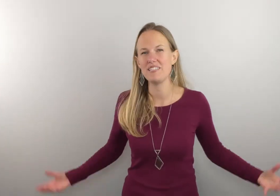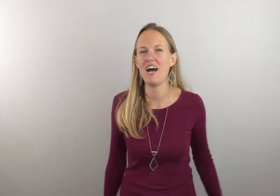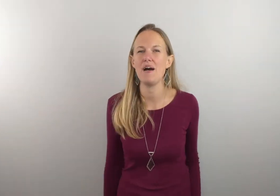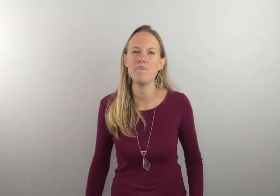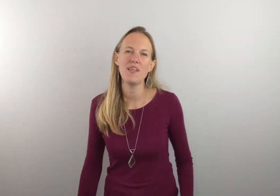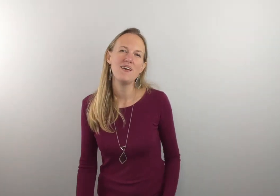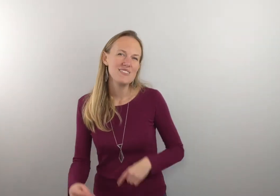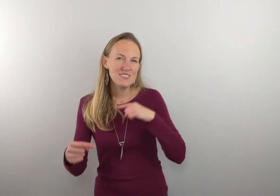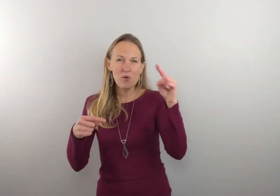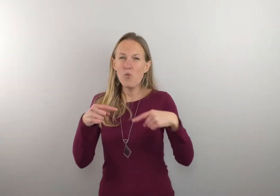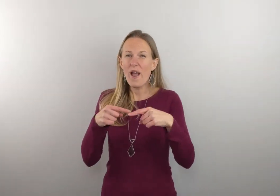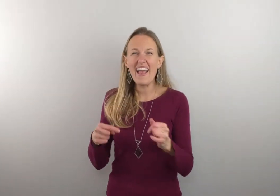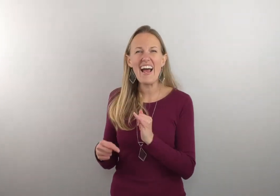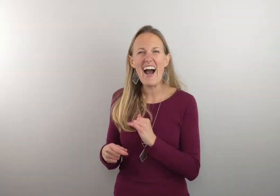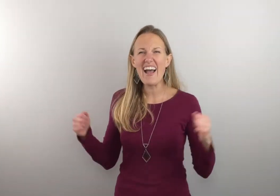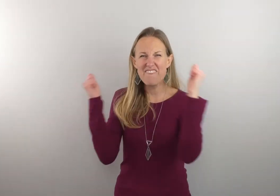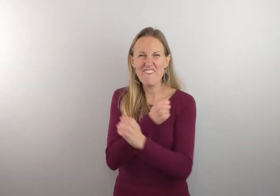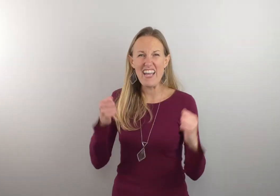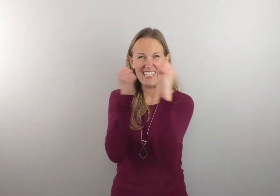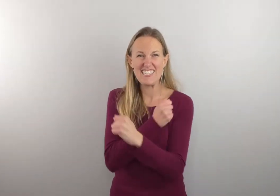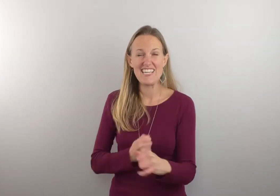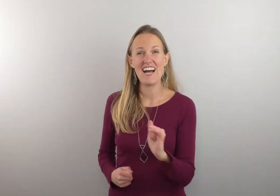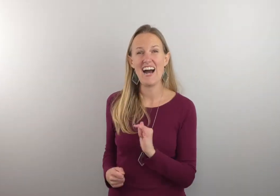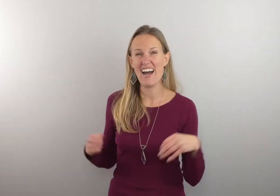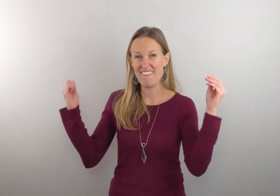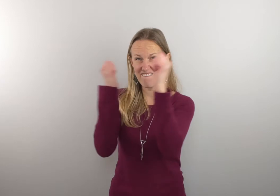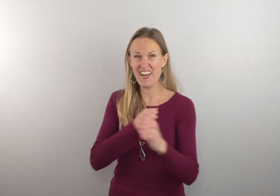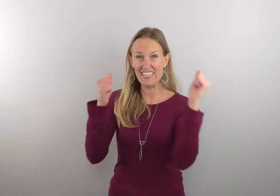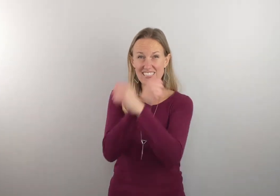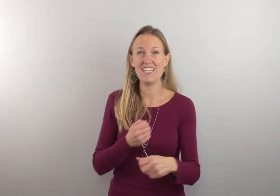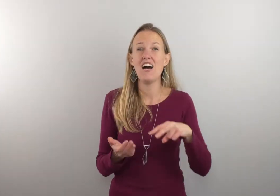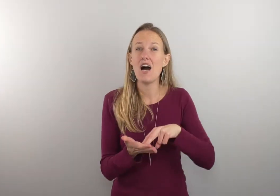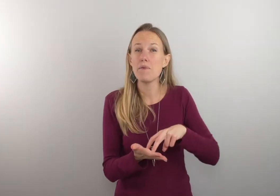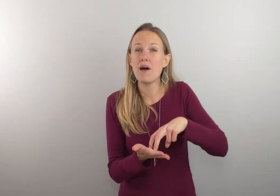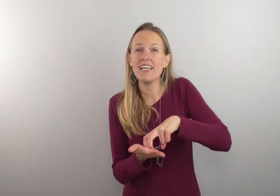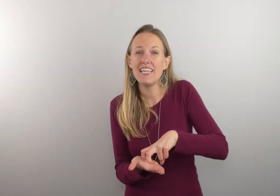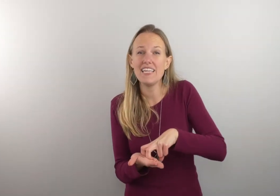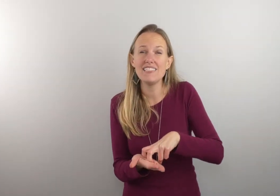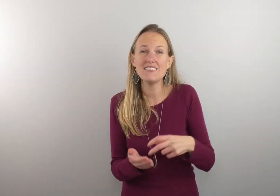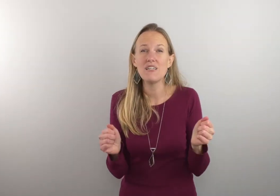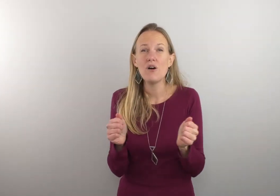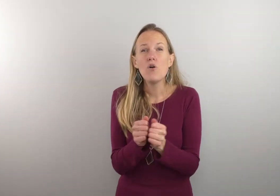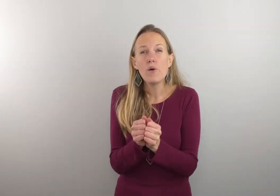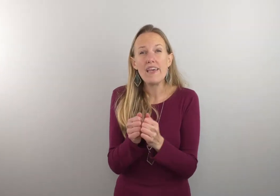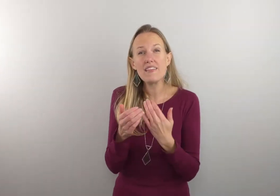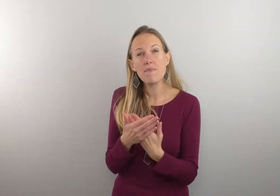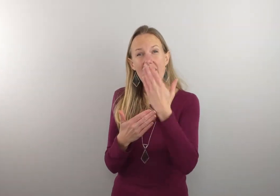top let's let's when I fight I fight on my knees with my